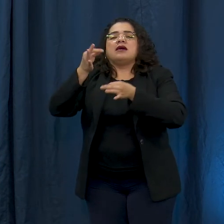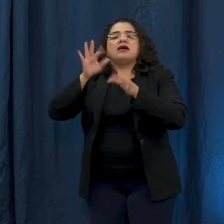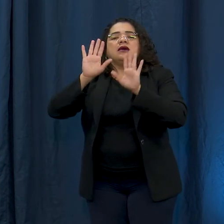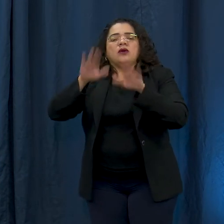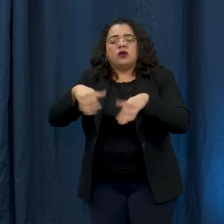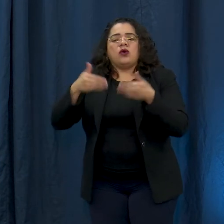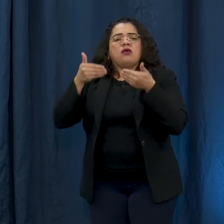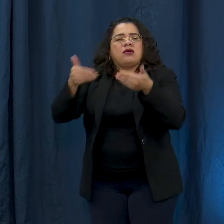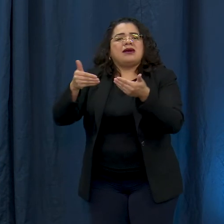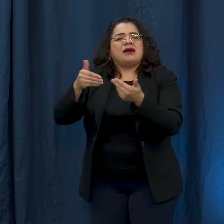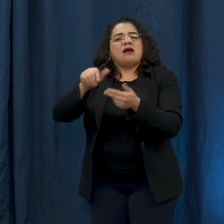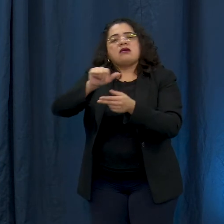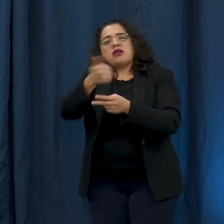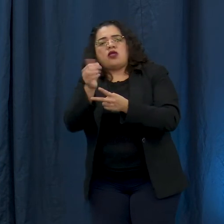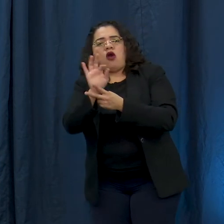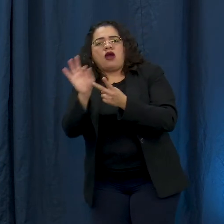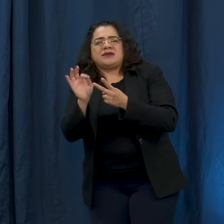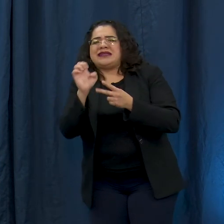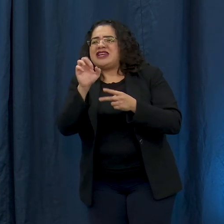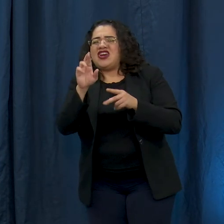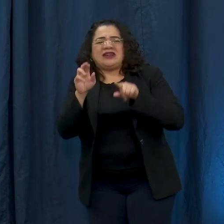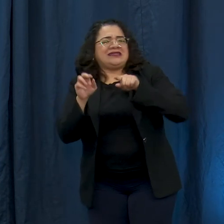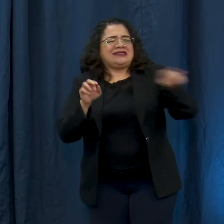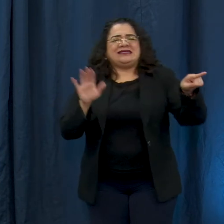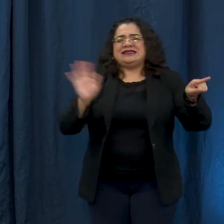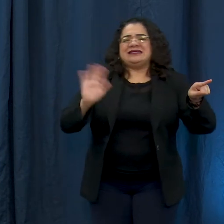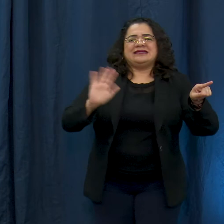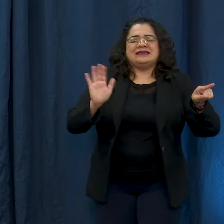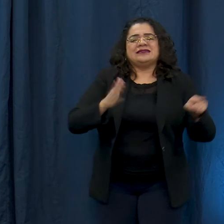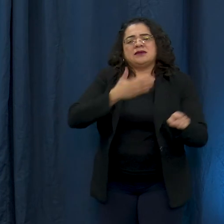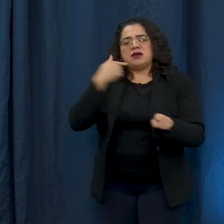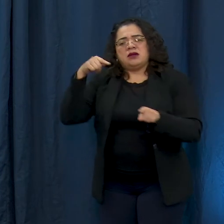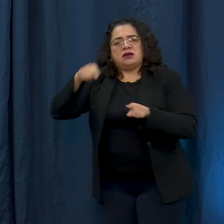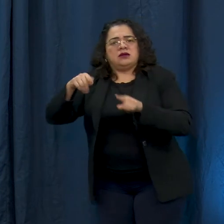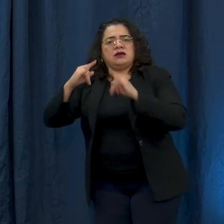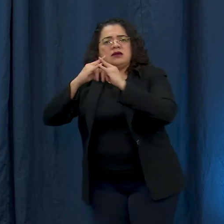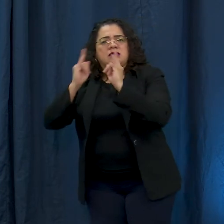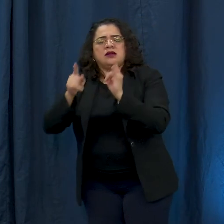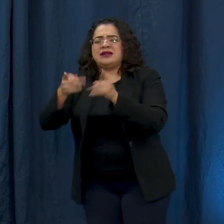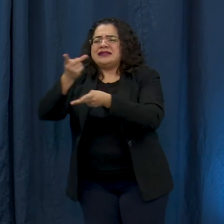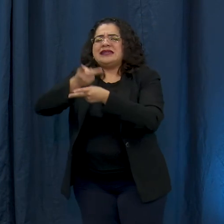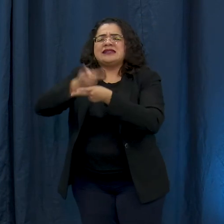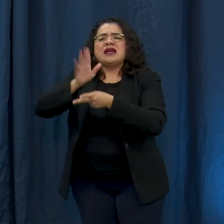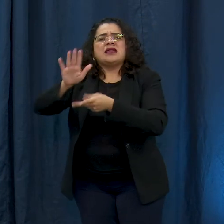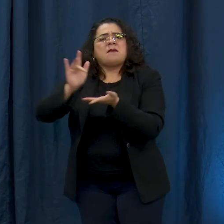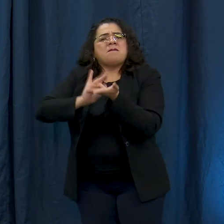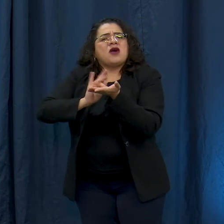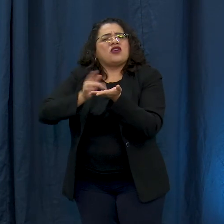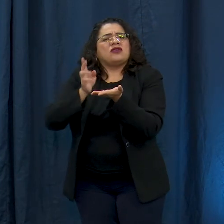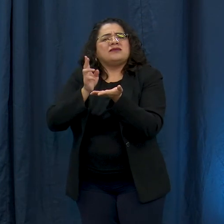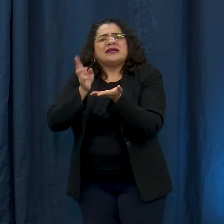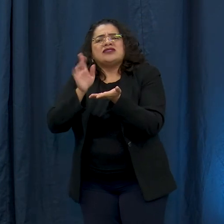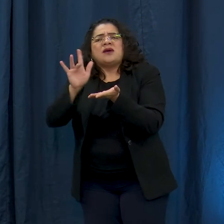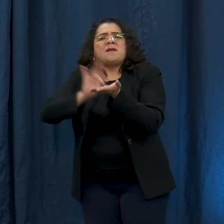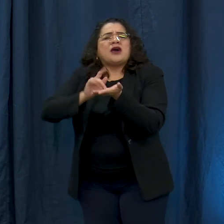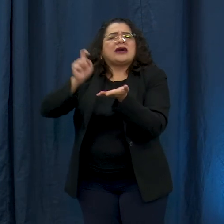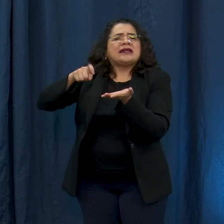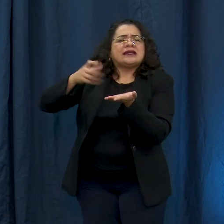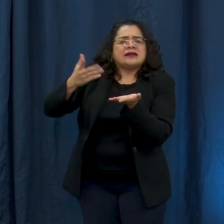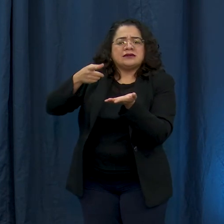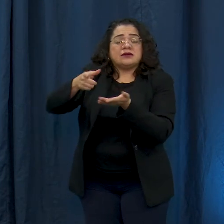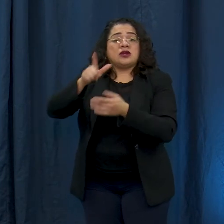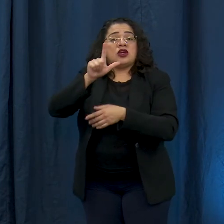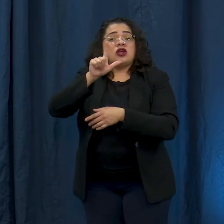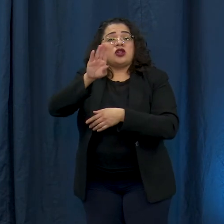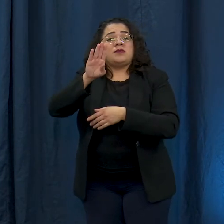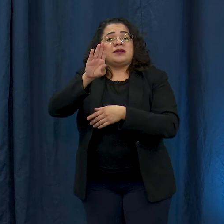with an option other than an emergency room to take care of their needs. The clinic is located